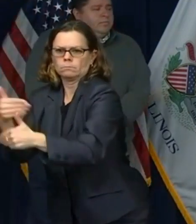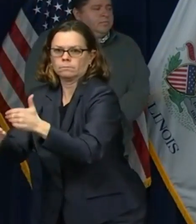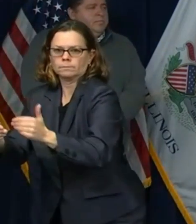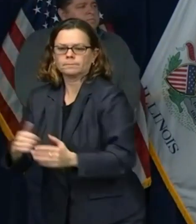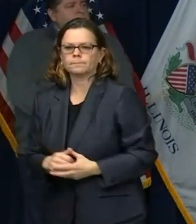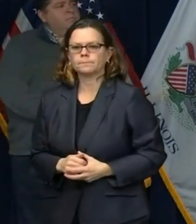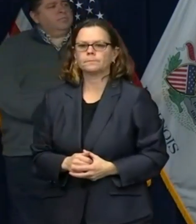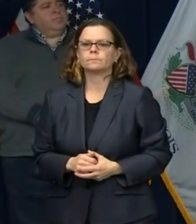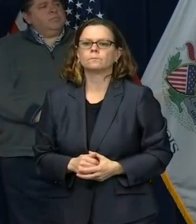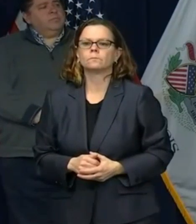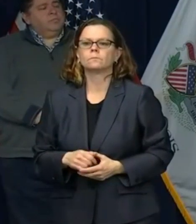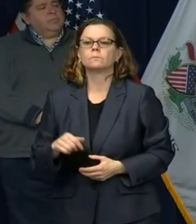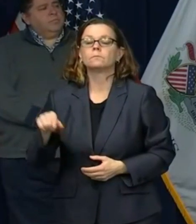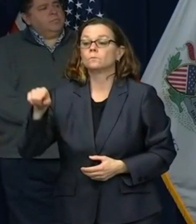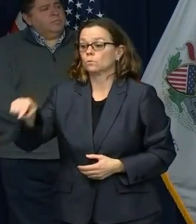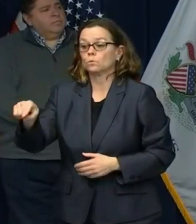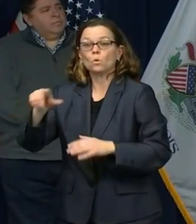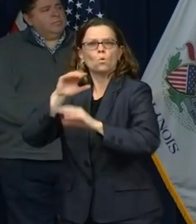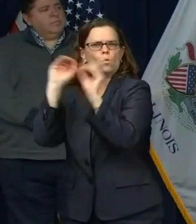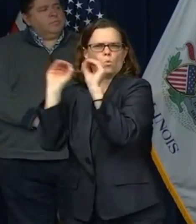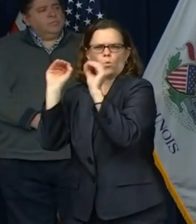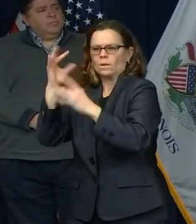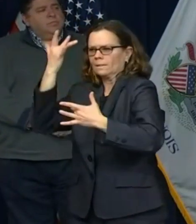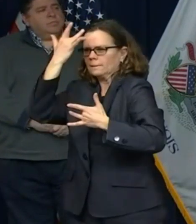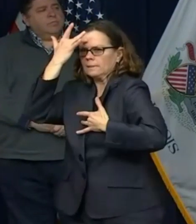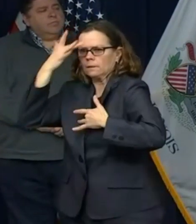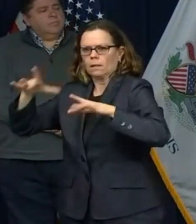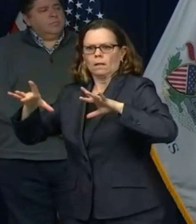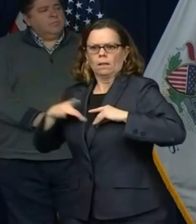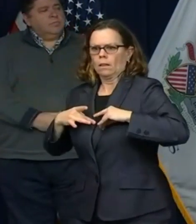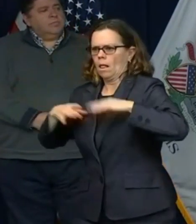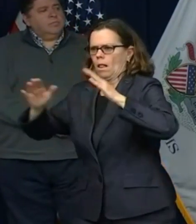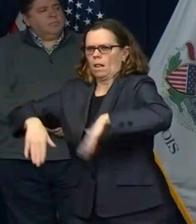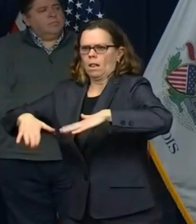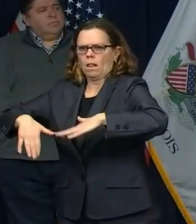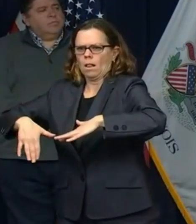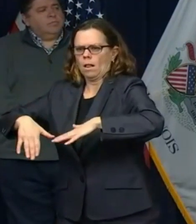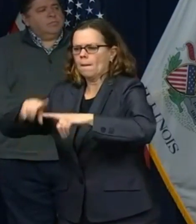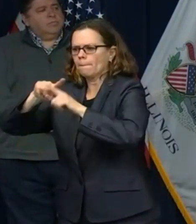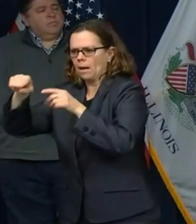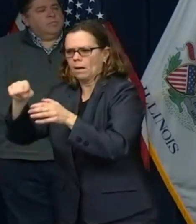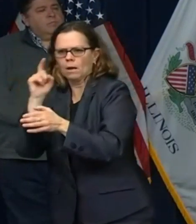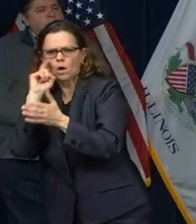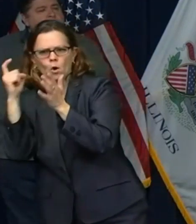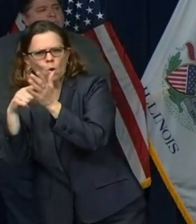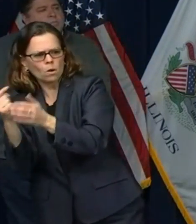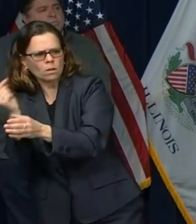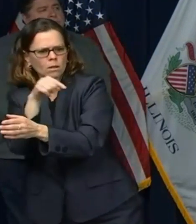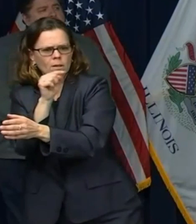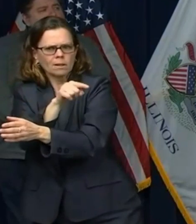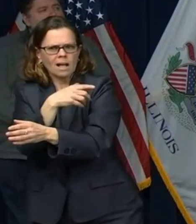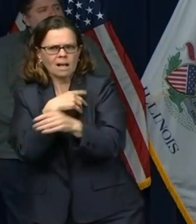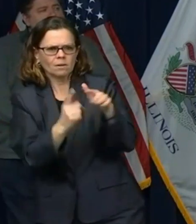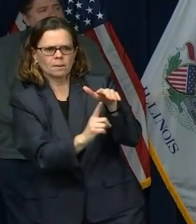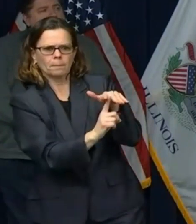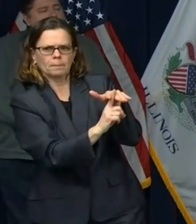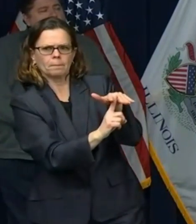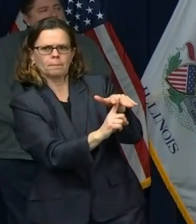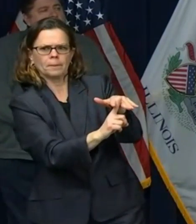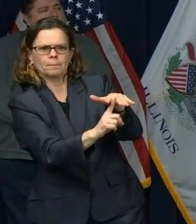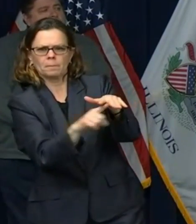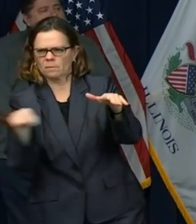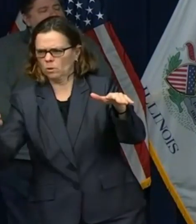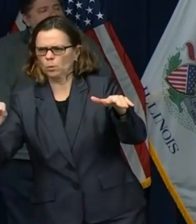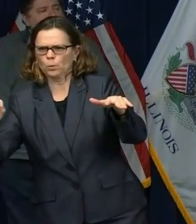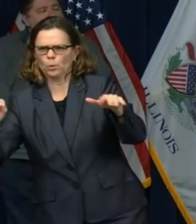transmission that had lots of cases, but yet that facility didn't have a case. And we were trying to go into those facilities and do